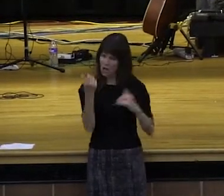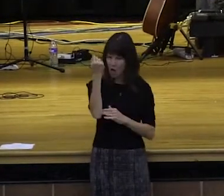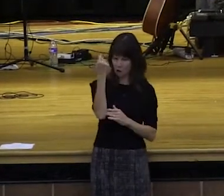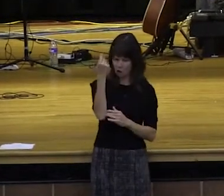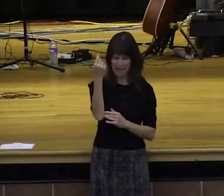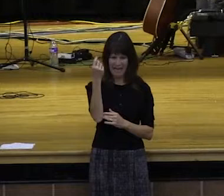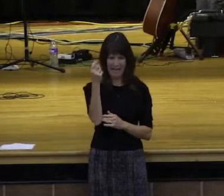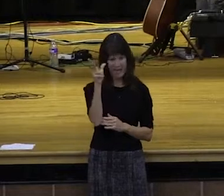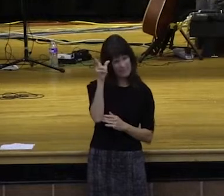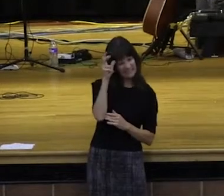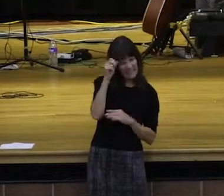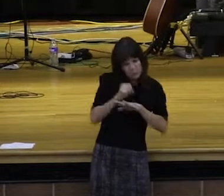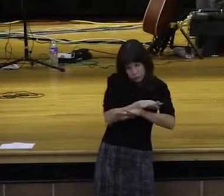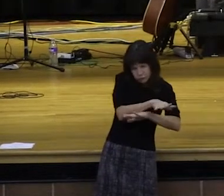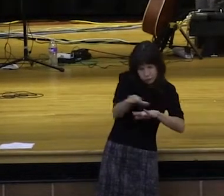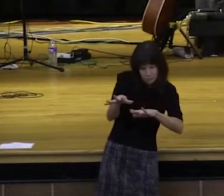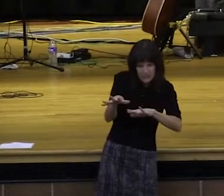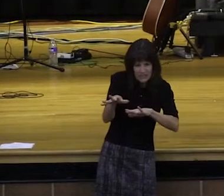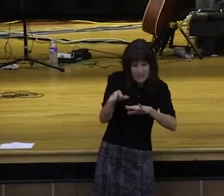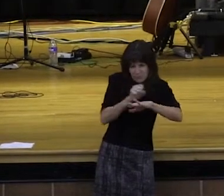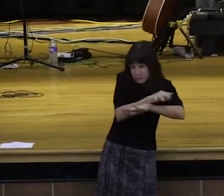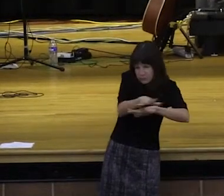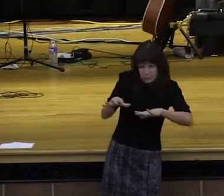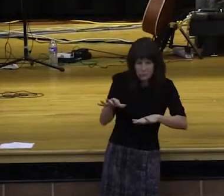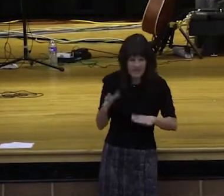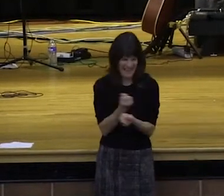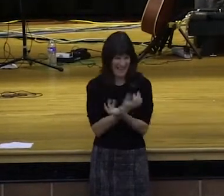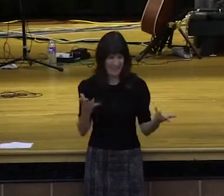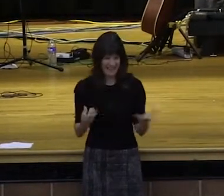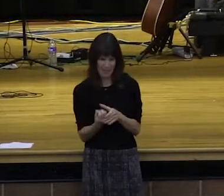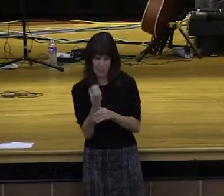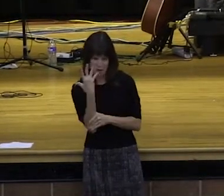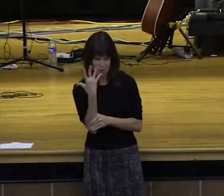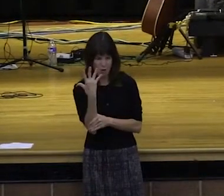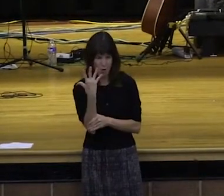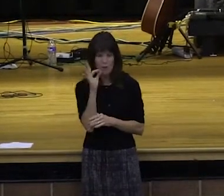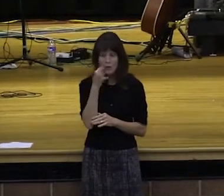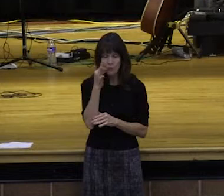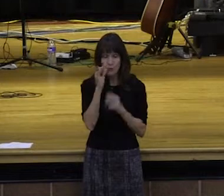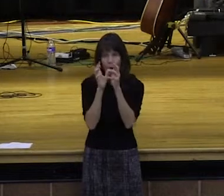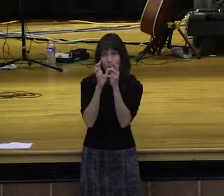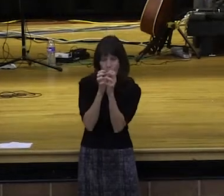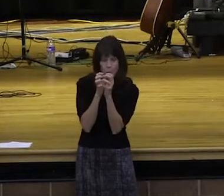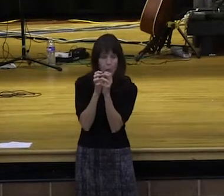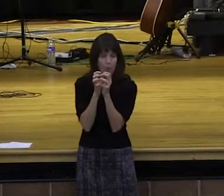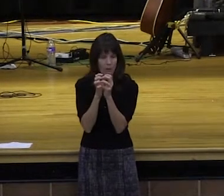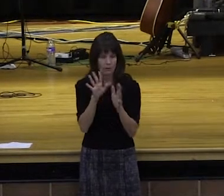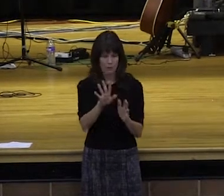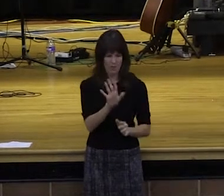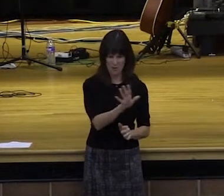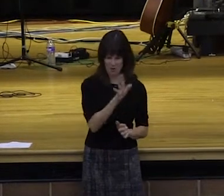so that it will not destroy the fruits of the ground. Nor will your vine in the field cast its grapes, says the Lord of hosts.